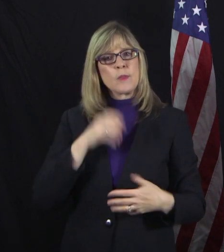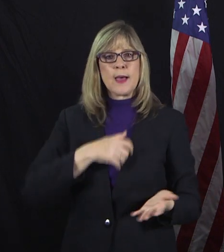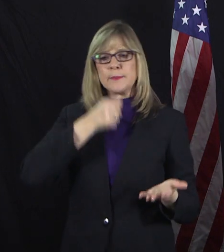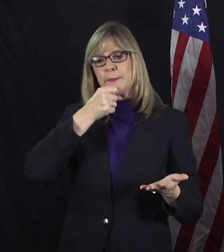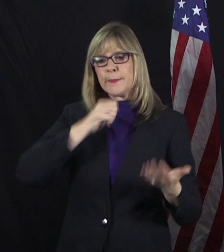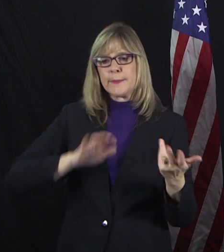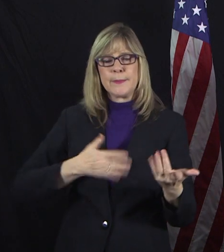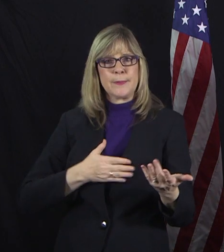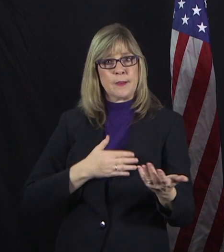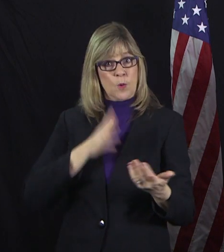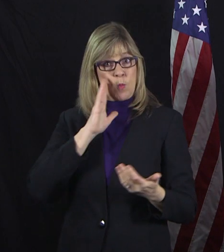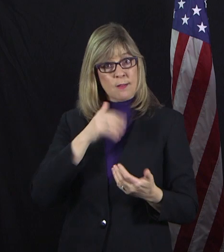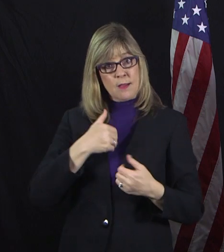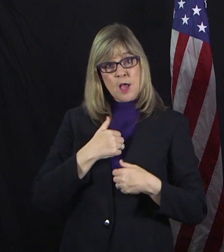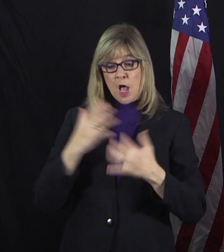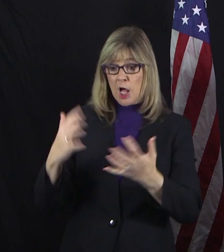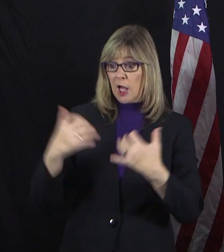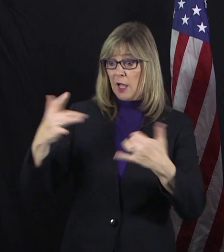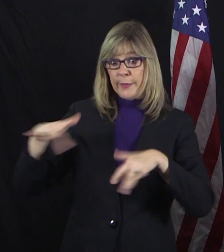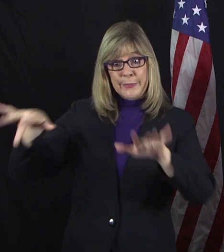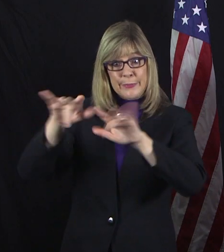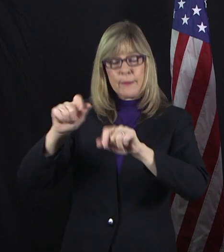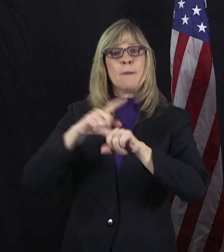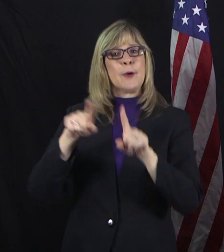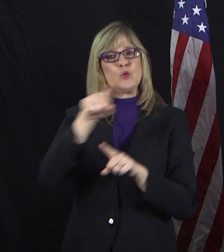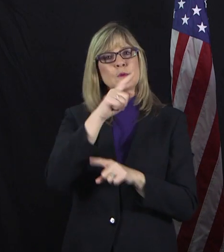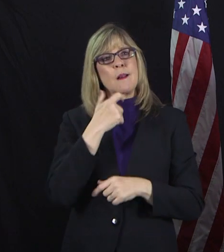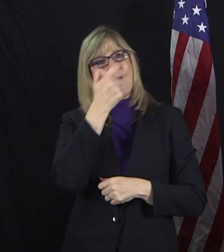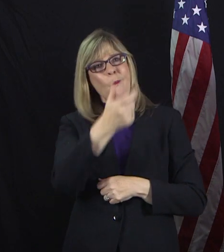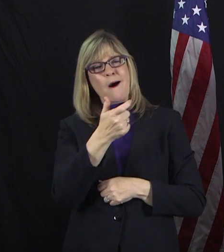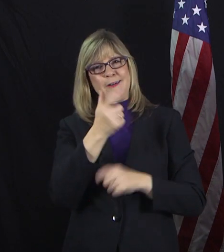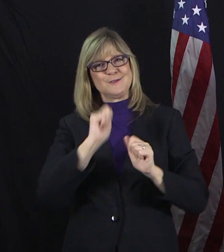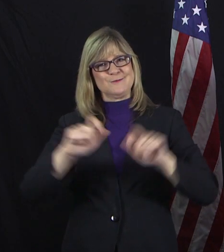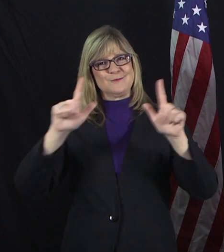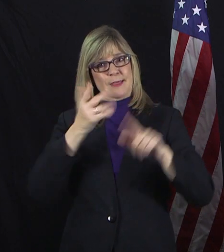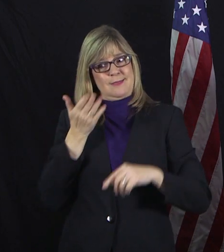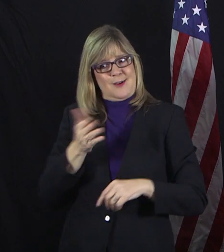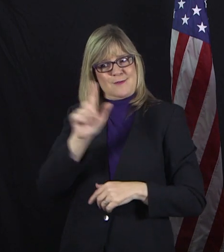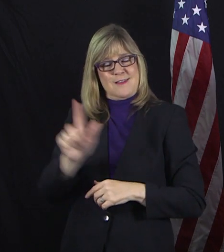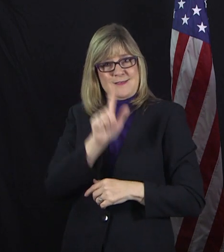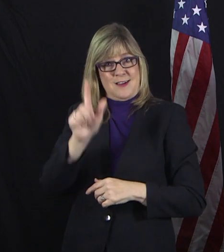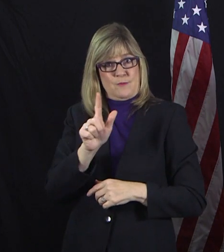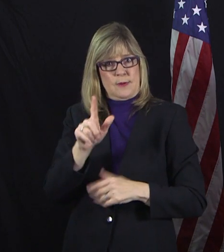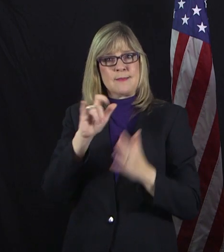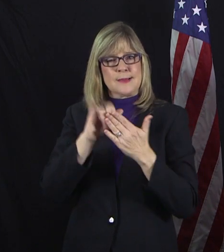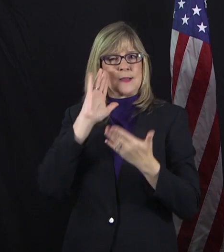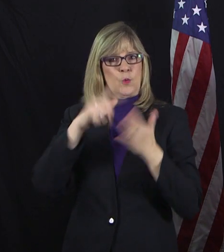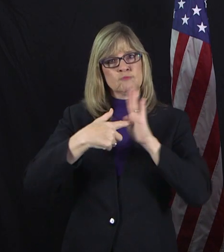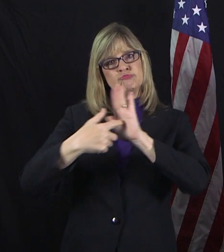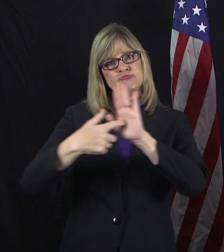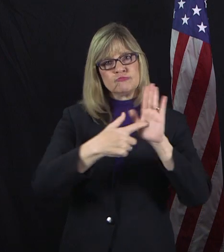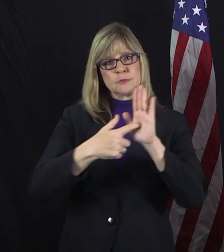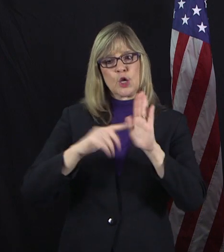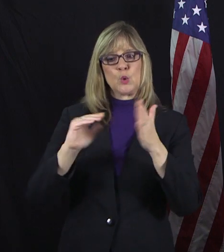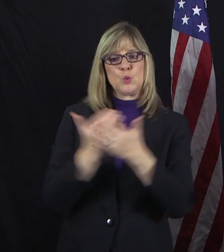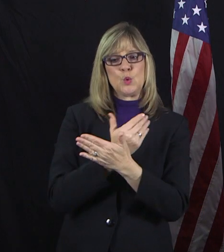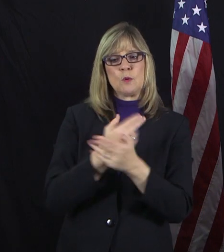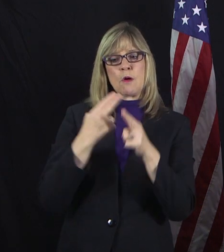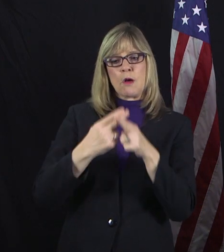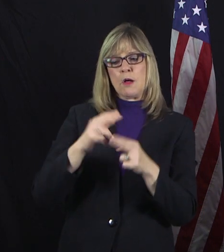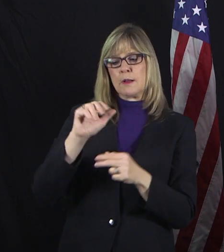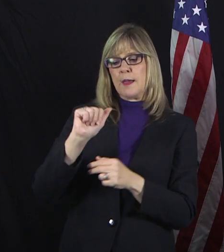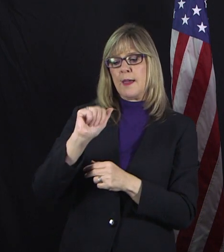at the library and you can watch it live. And that's how we're going to highlight our new music library called Amplify